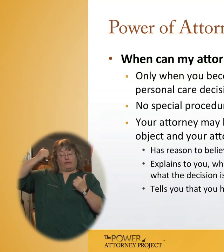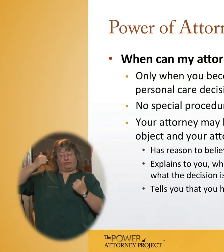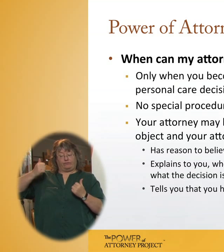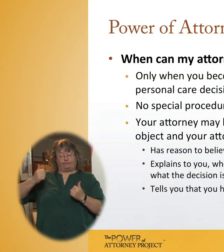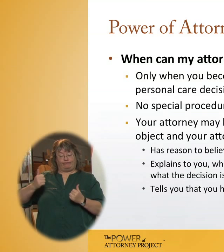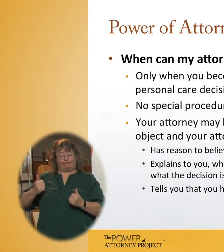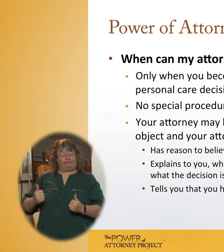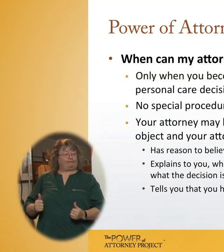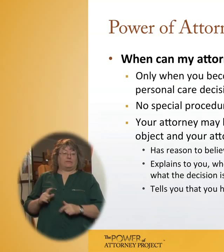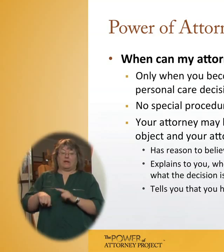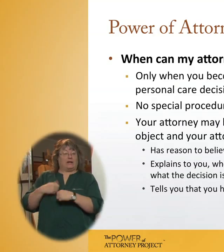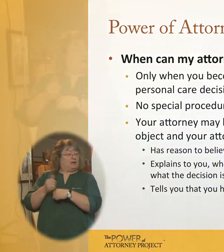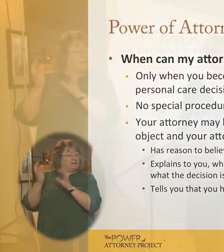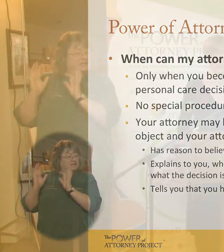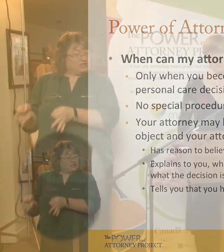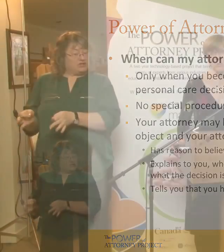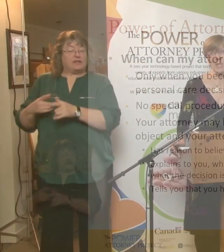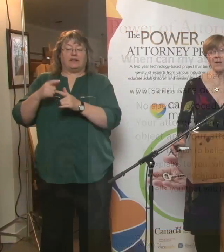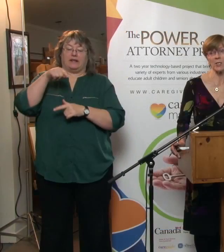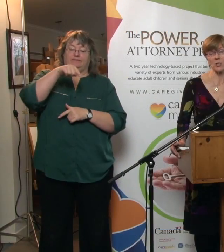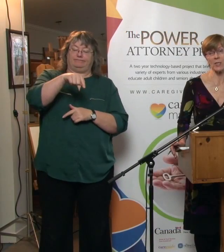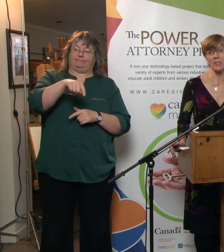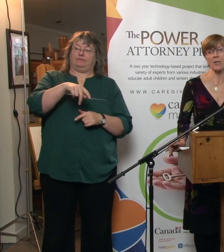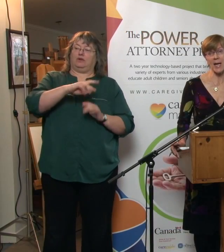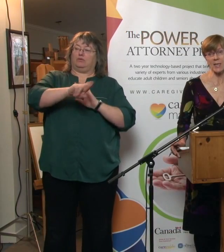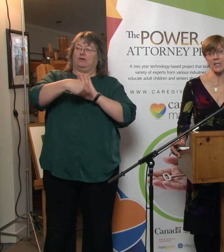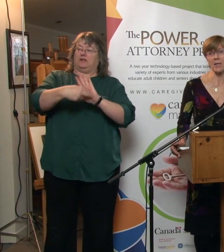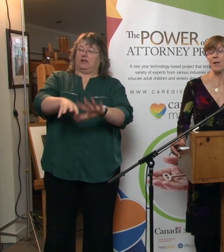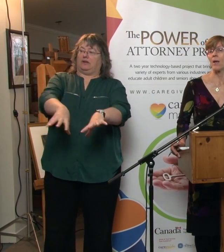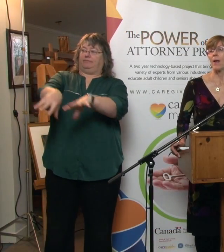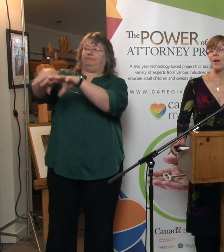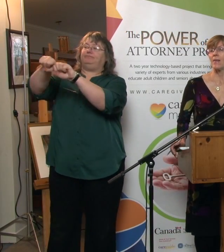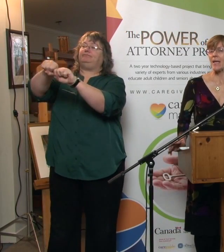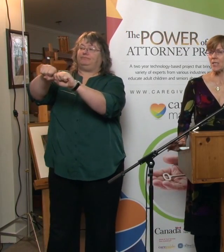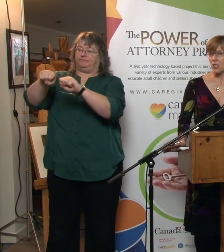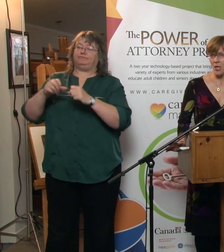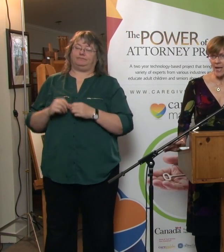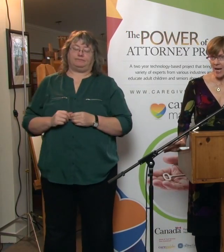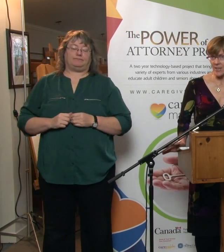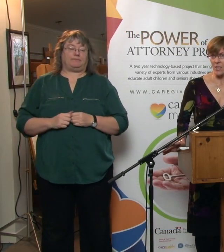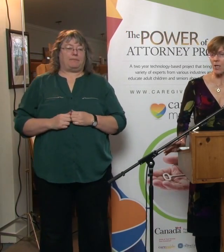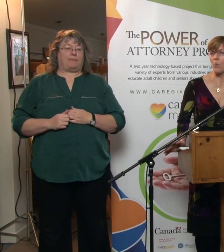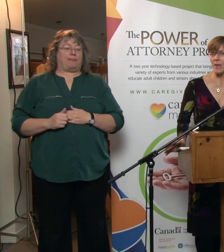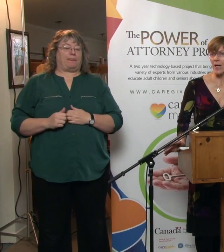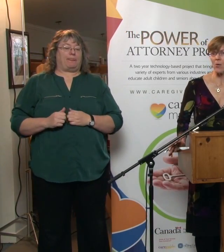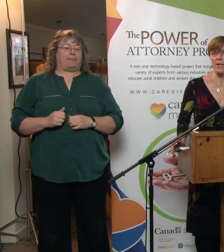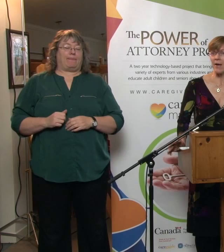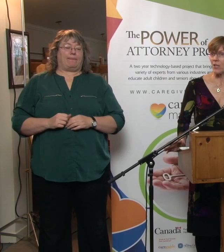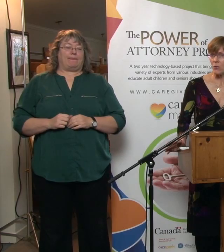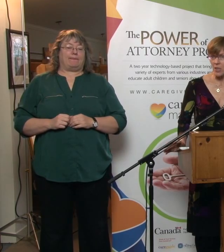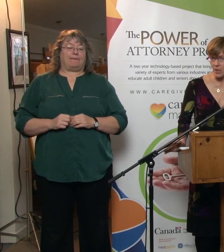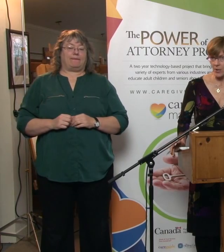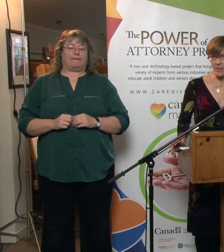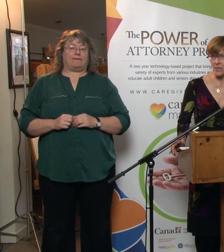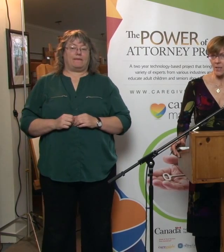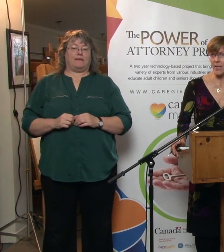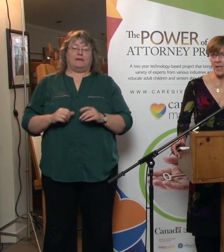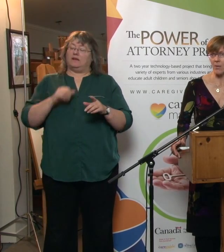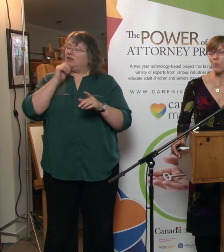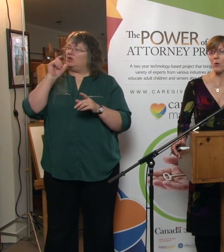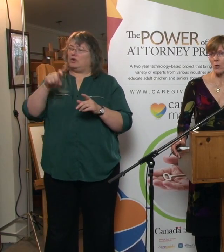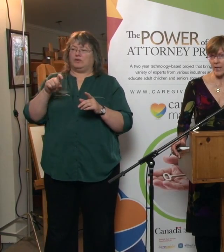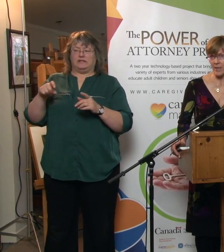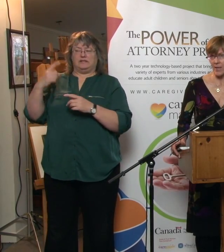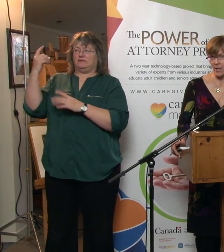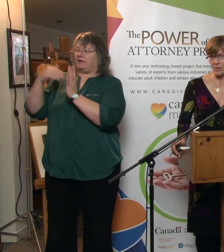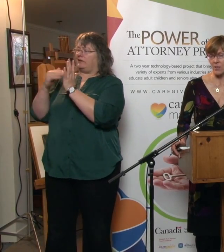make those decisions on your own, can your personal care attorney start acting. They can start acting without having you declared mentally